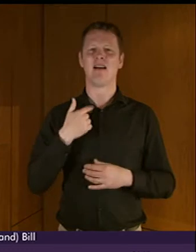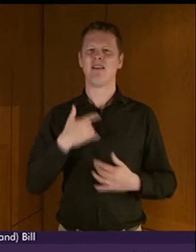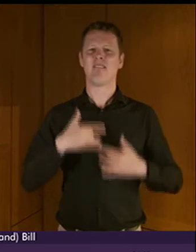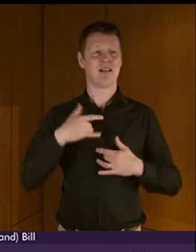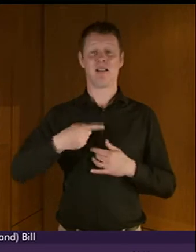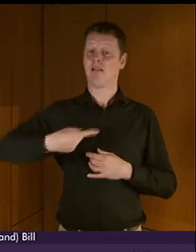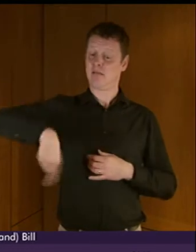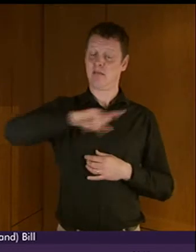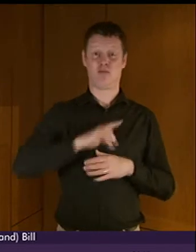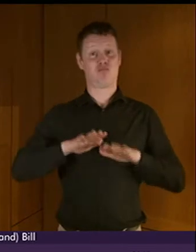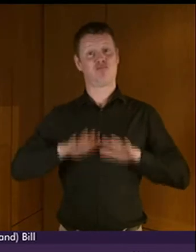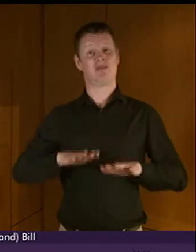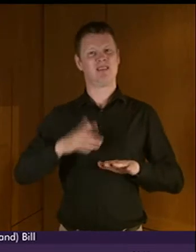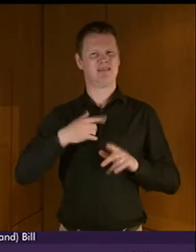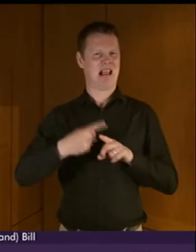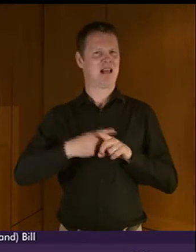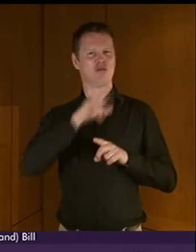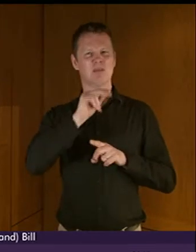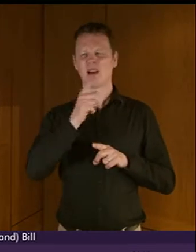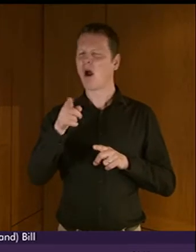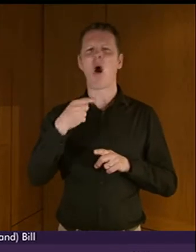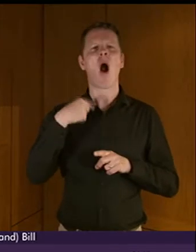language, our language of English.